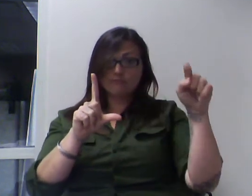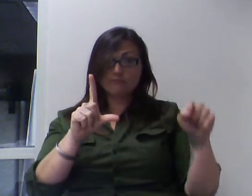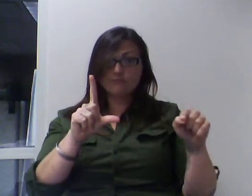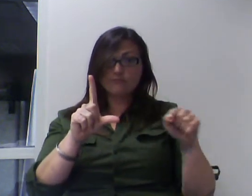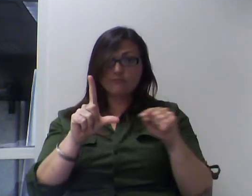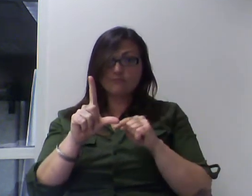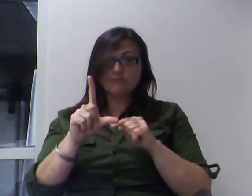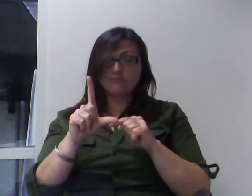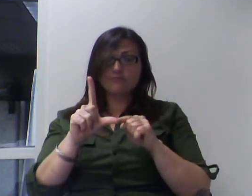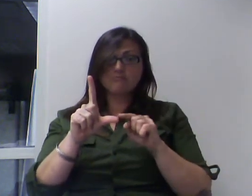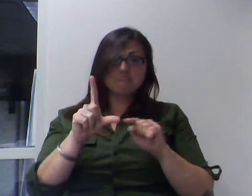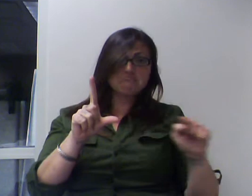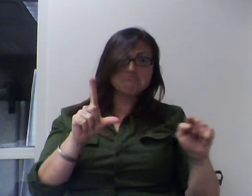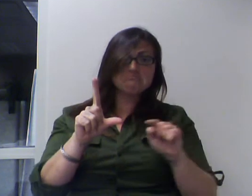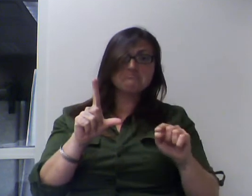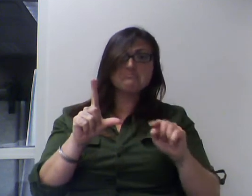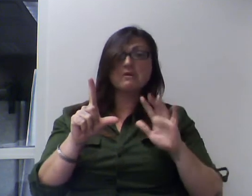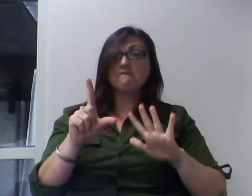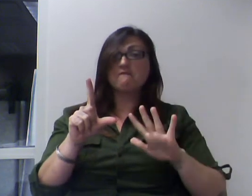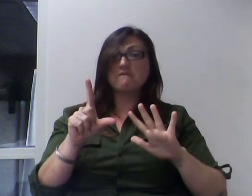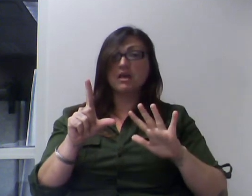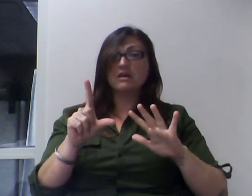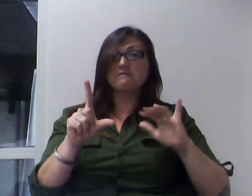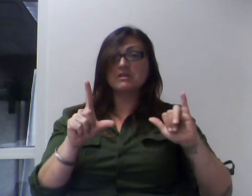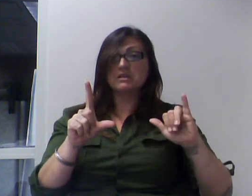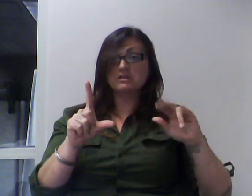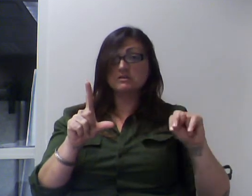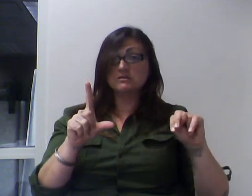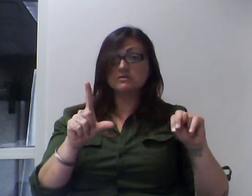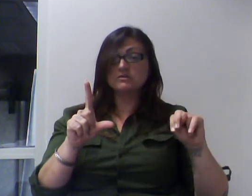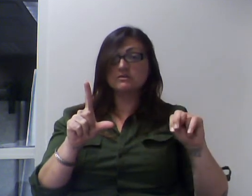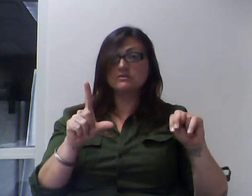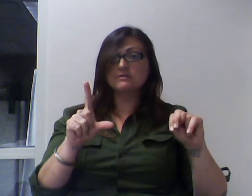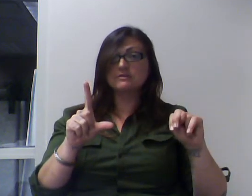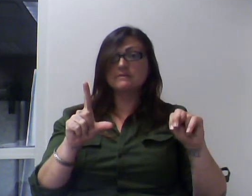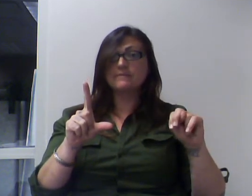long, how many squares will fit upon that side?